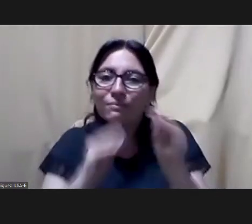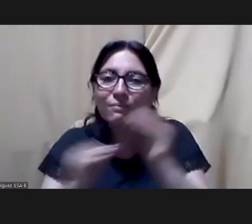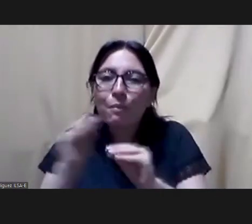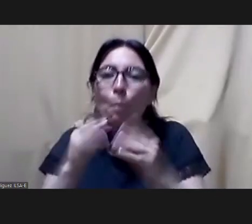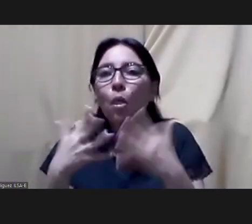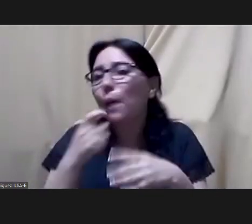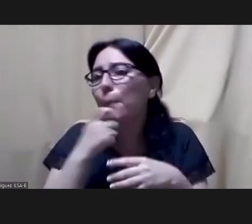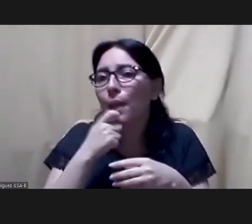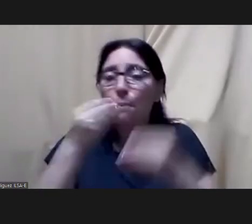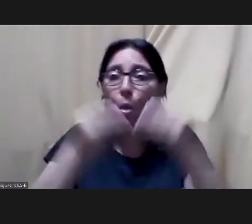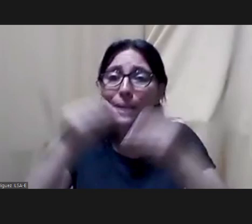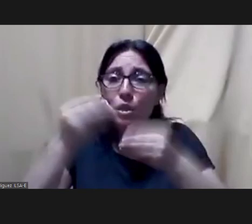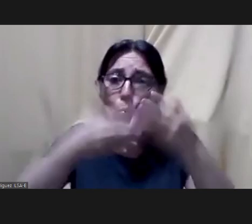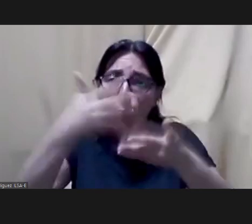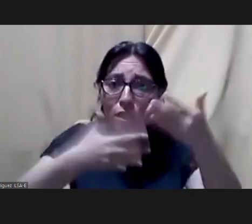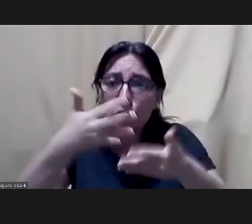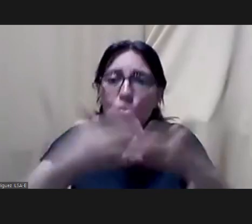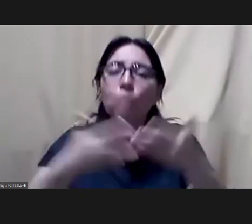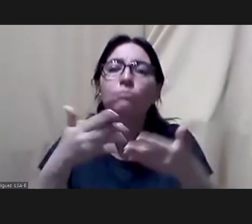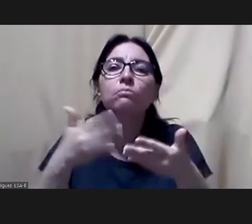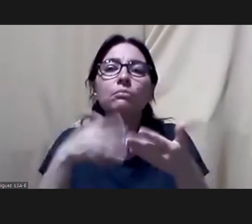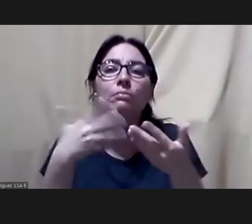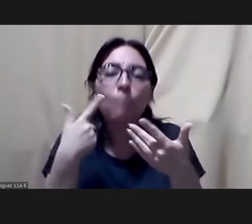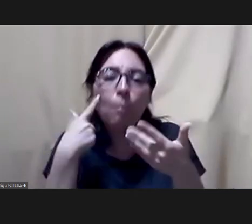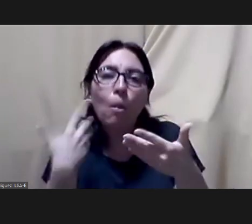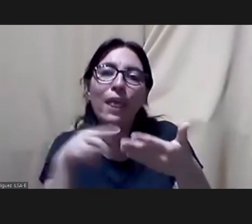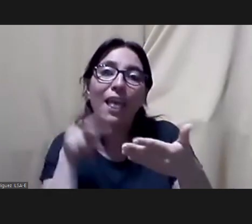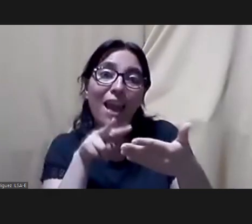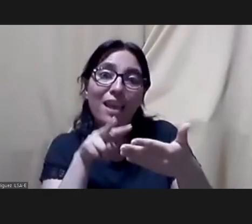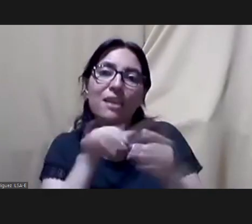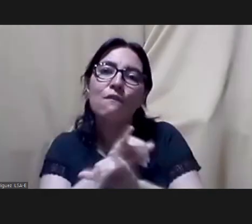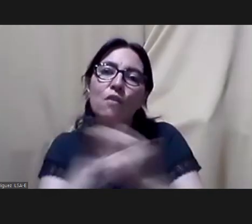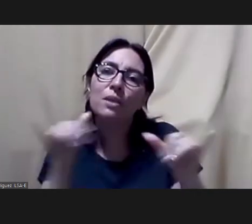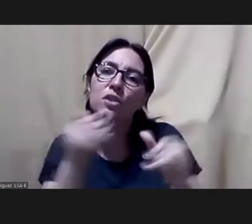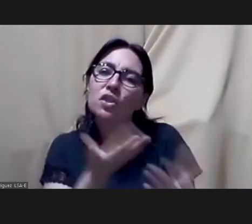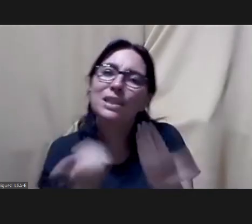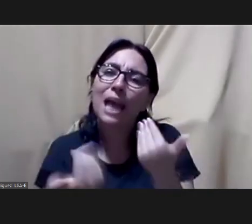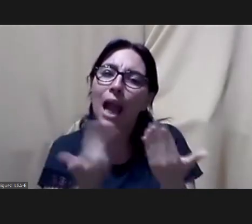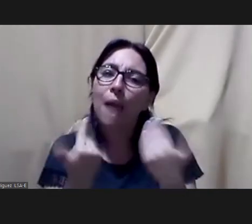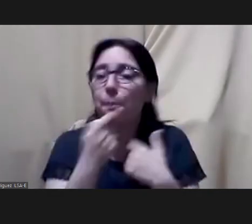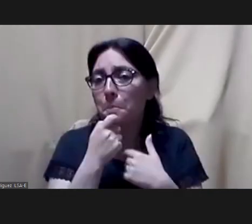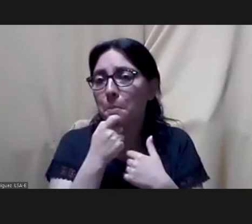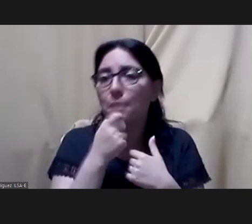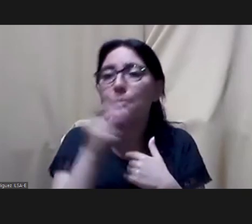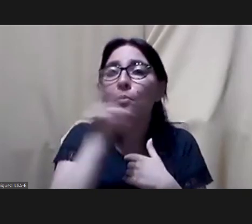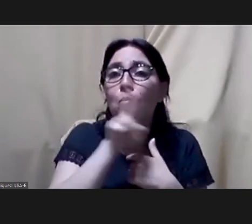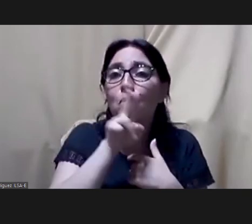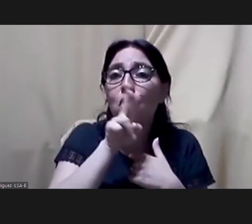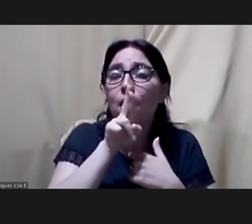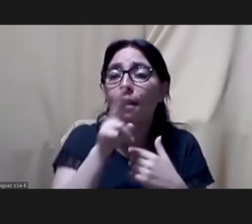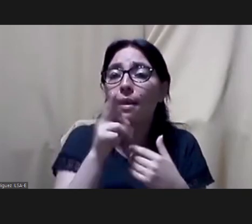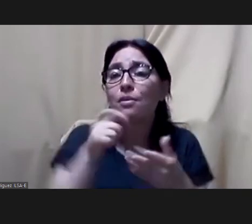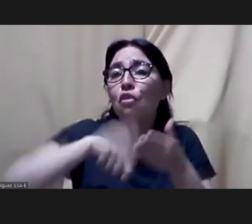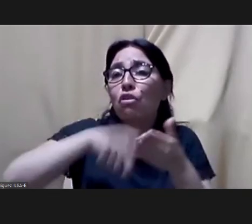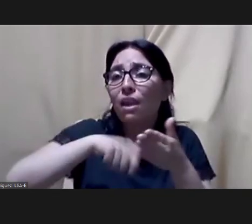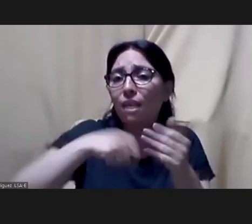film budgets could be dynamic and then we can see how many people have been hired,